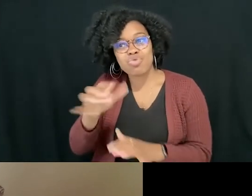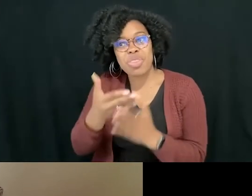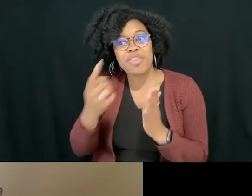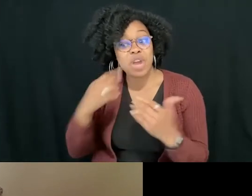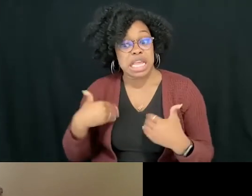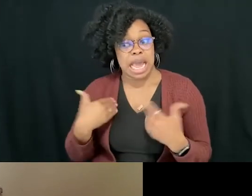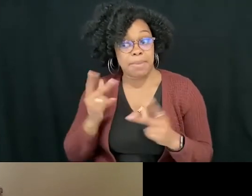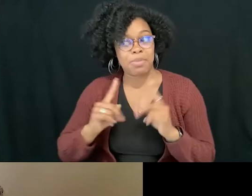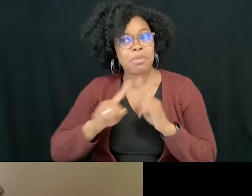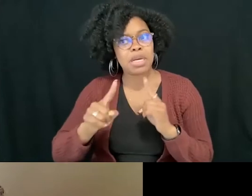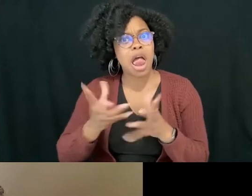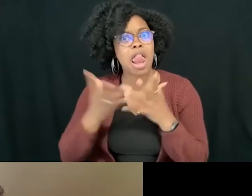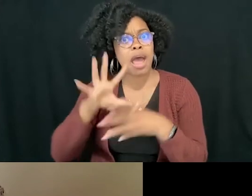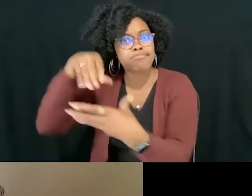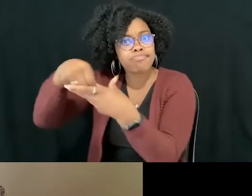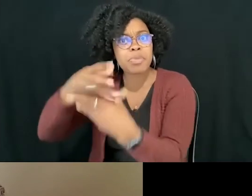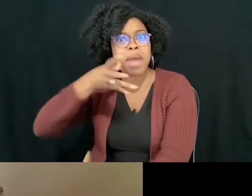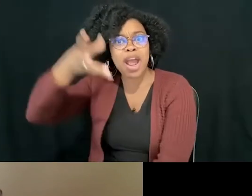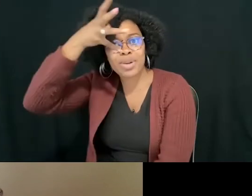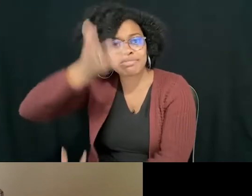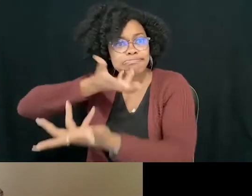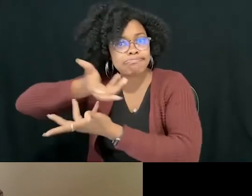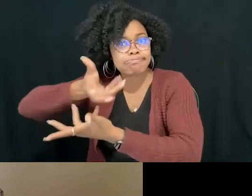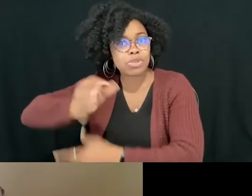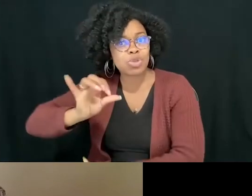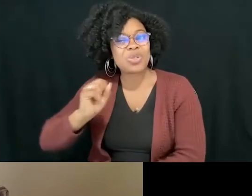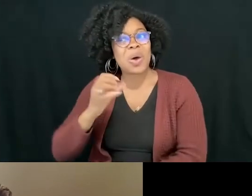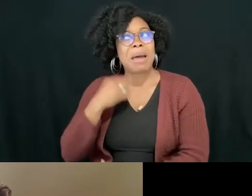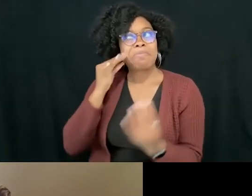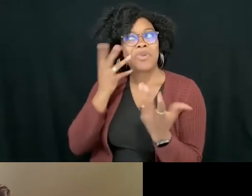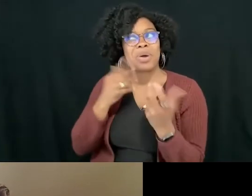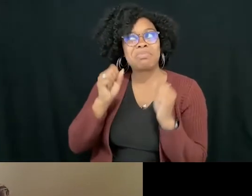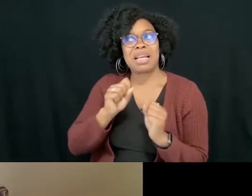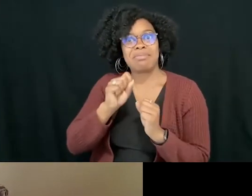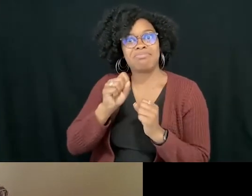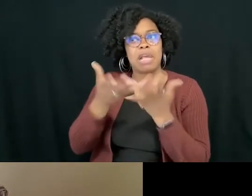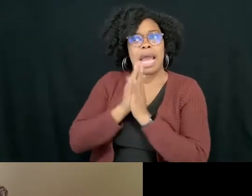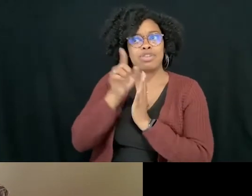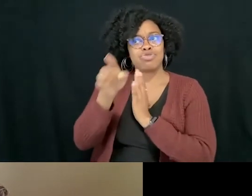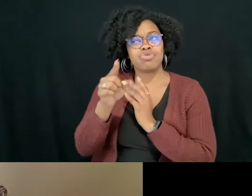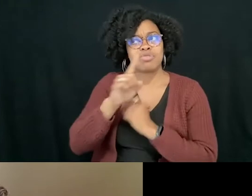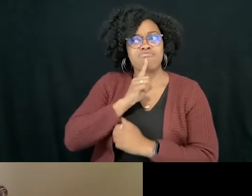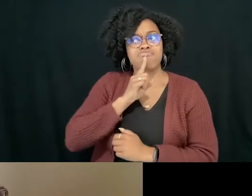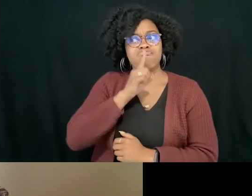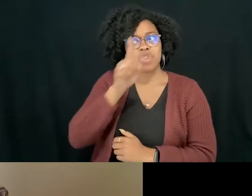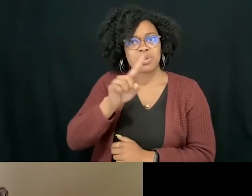parents. And so when I was thinking about what to ask you this, this was a real question I have, which is like, what's your sense of